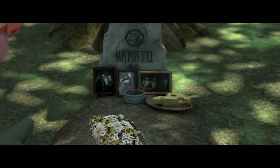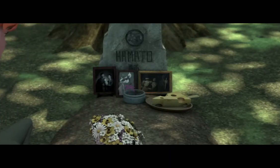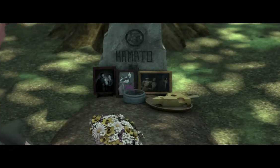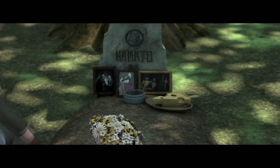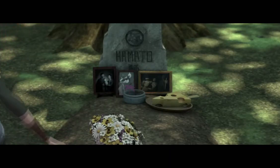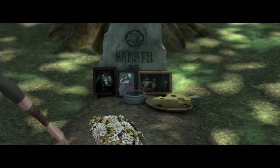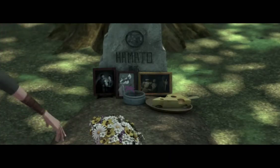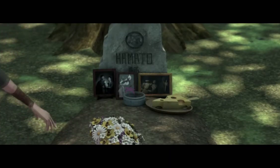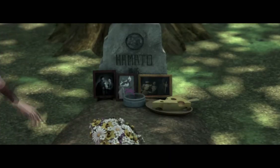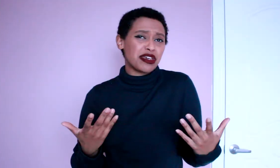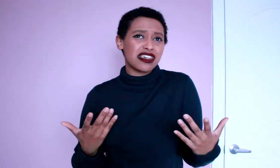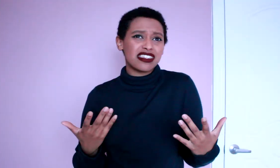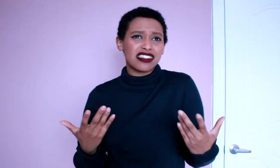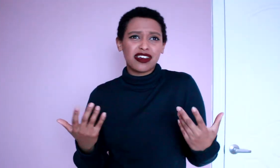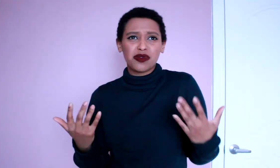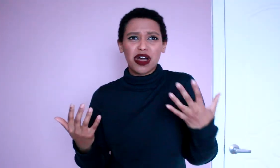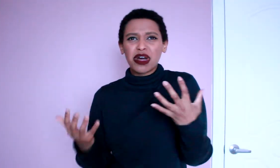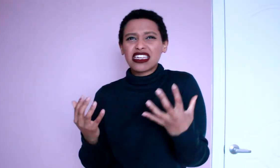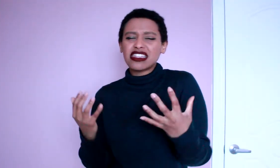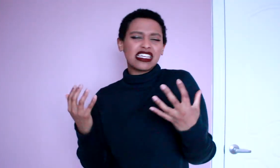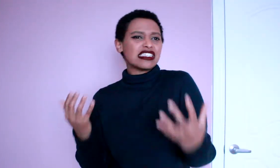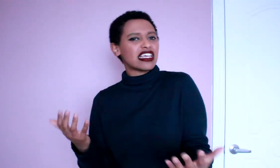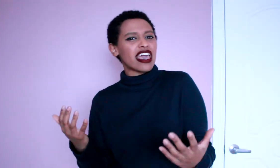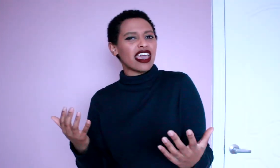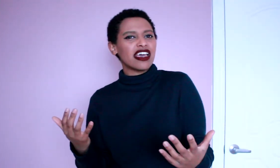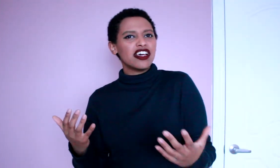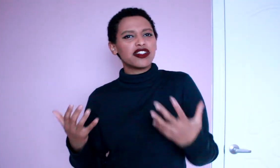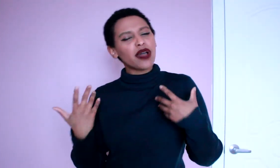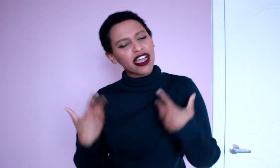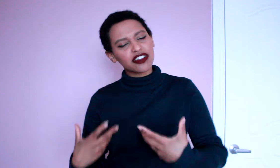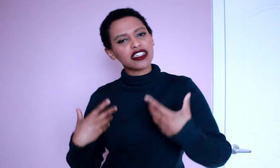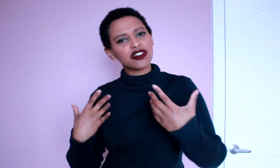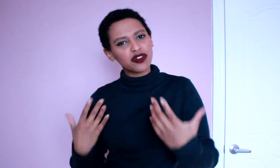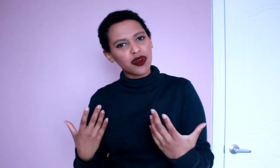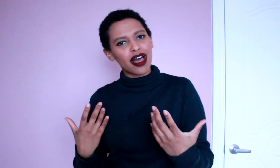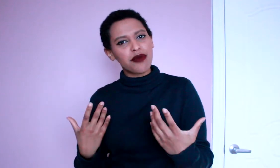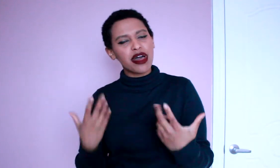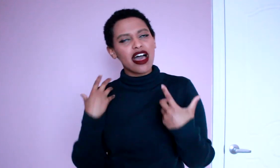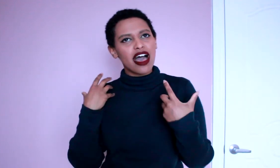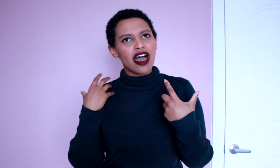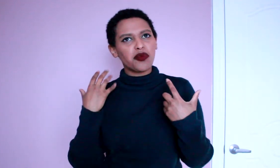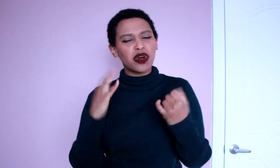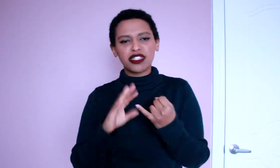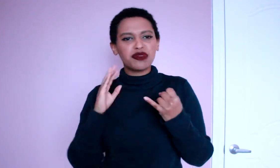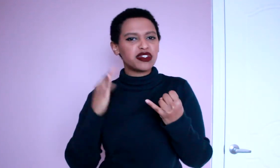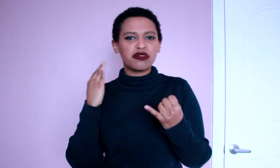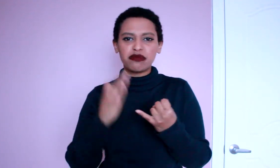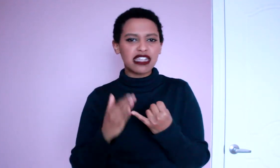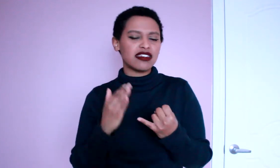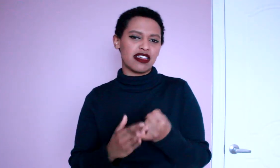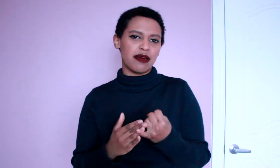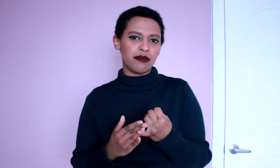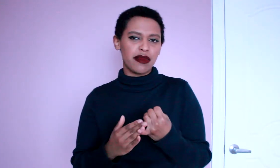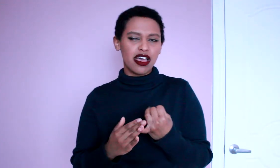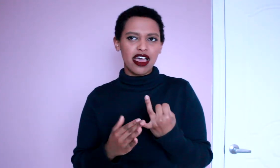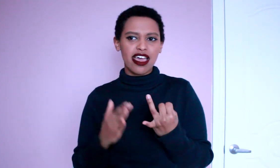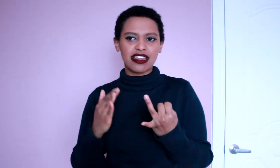nor nor should they because what can they say to actually describe what splinter meant to them and